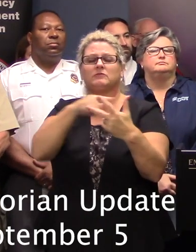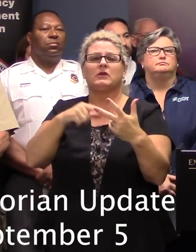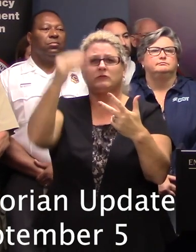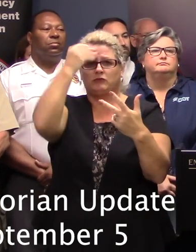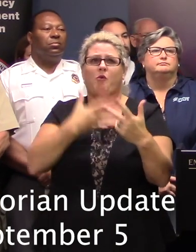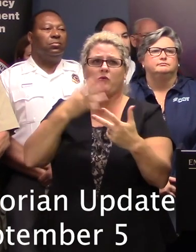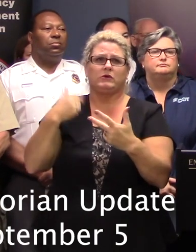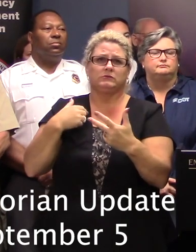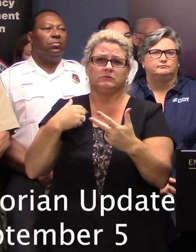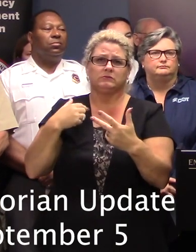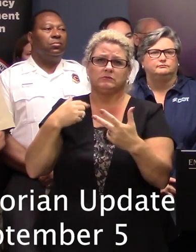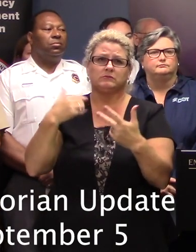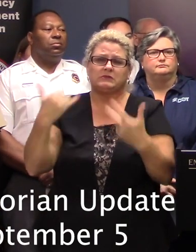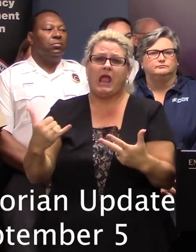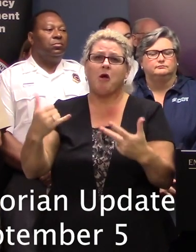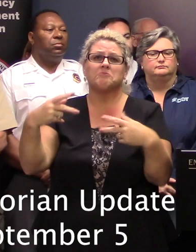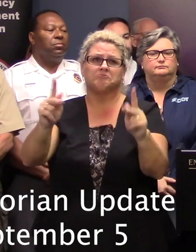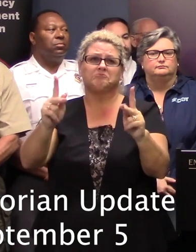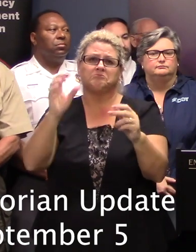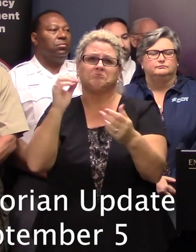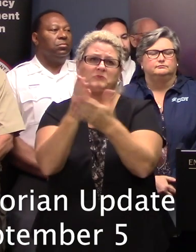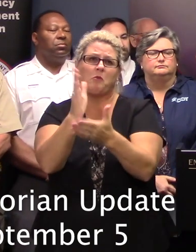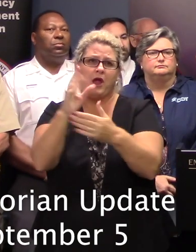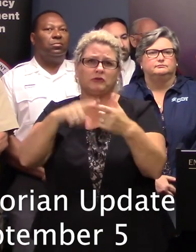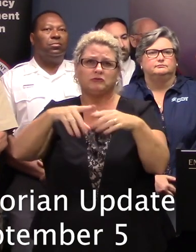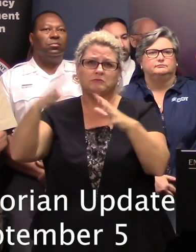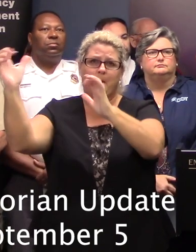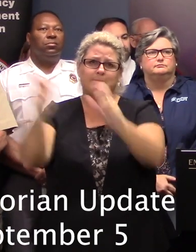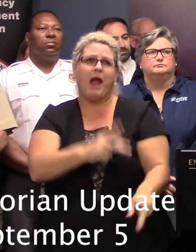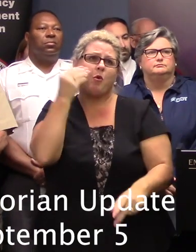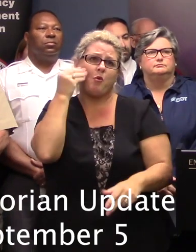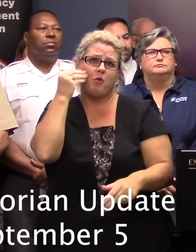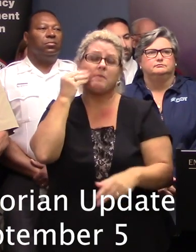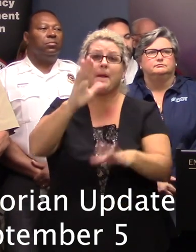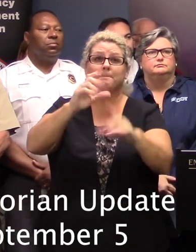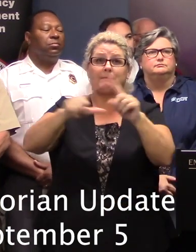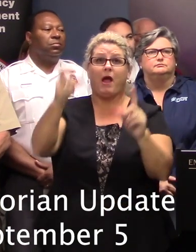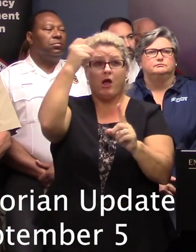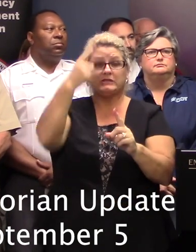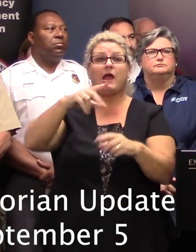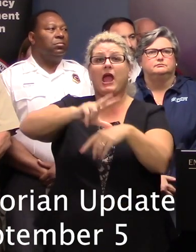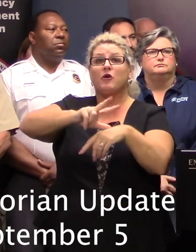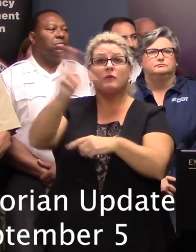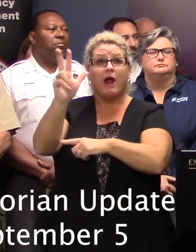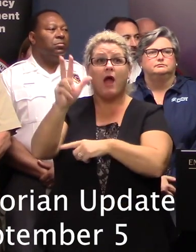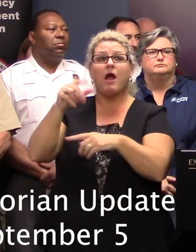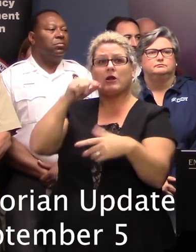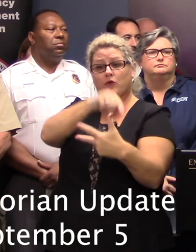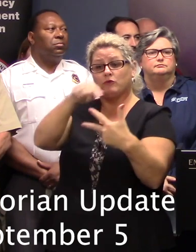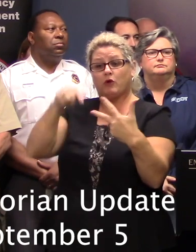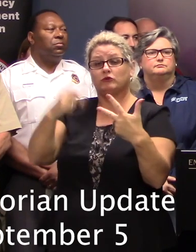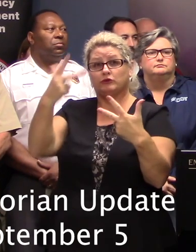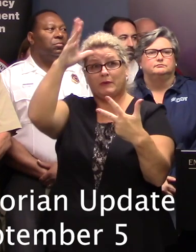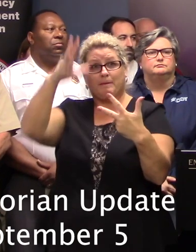But they will now be, as of 3 o'clock today, will be they who will say where and when you can go and what you can do